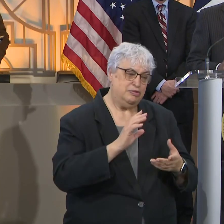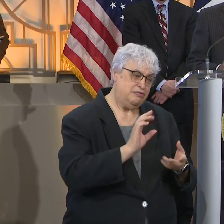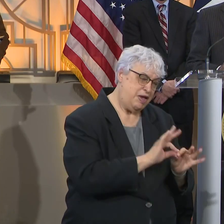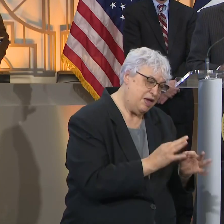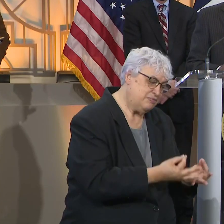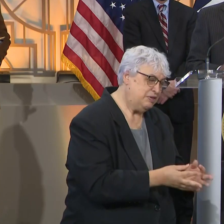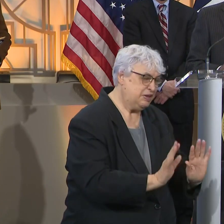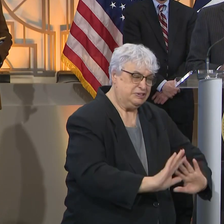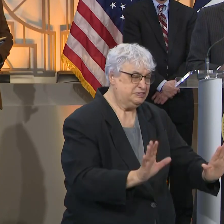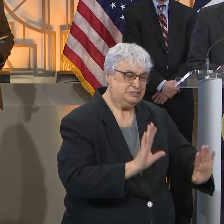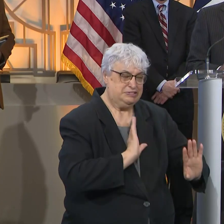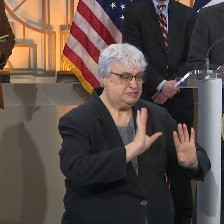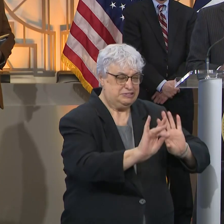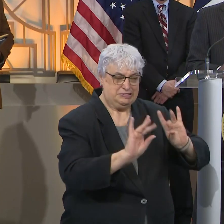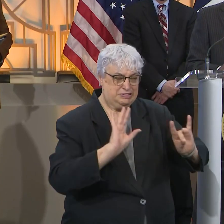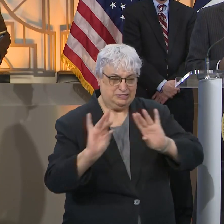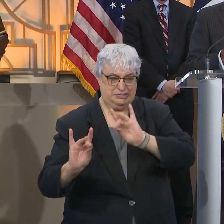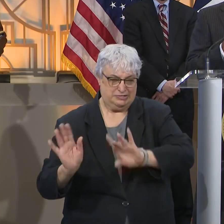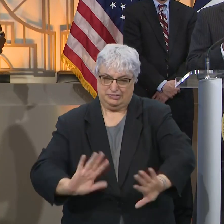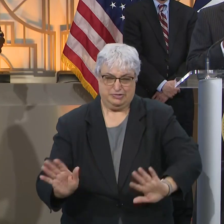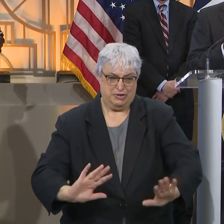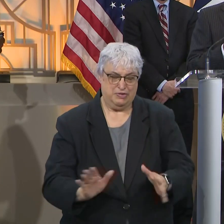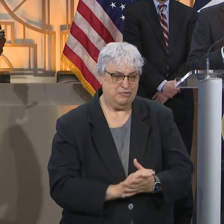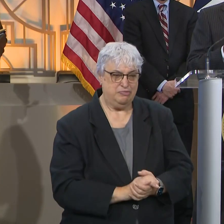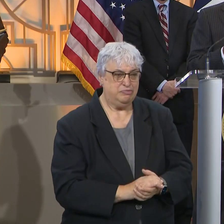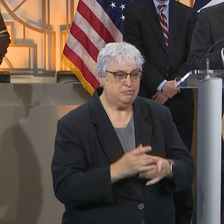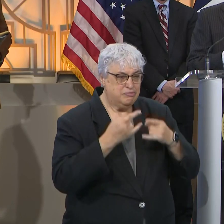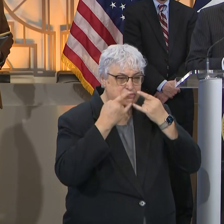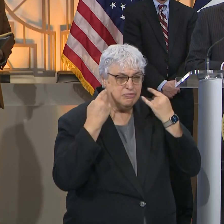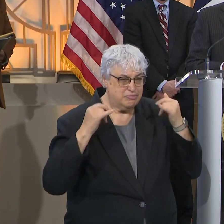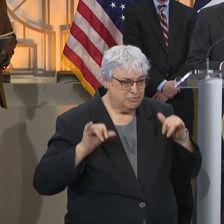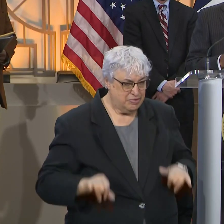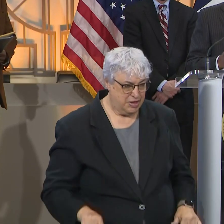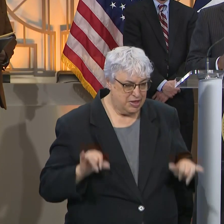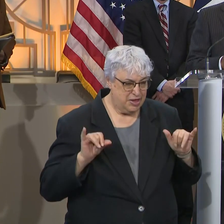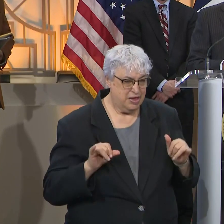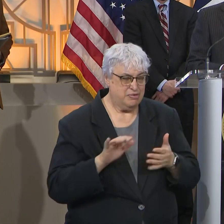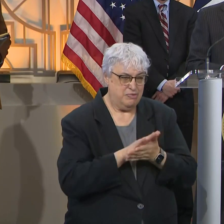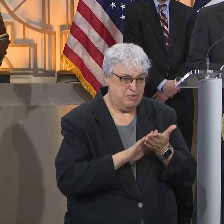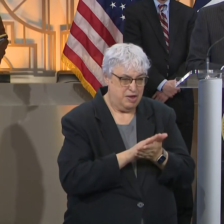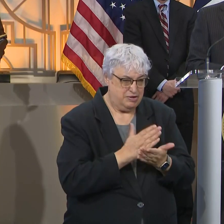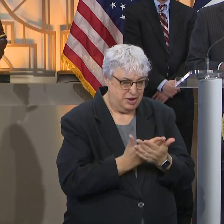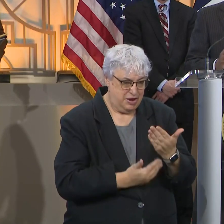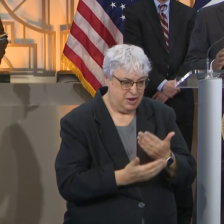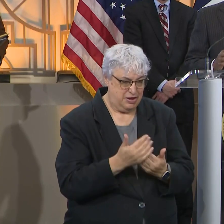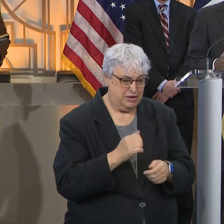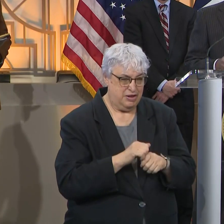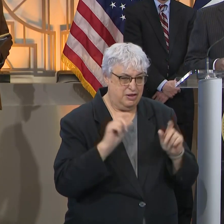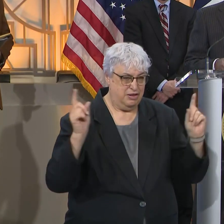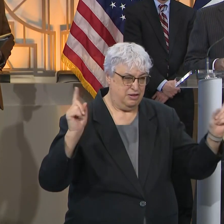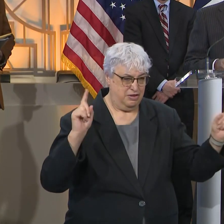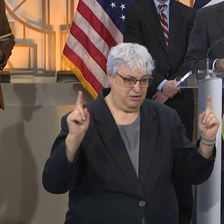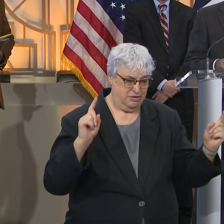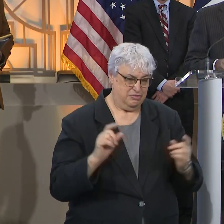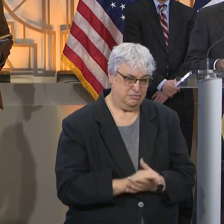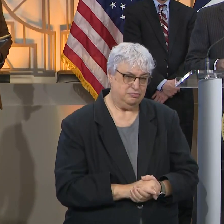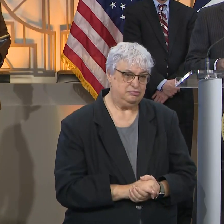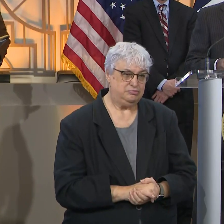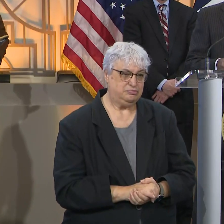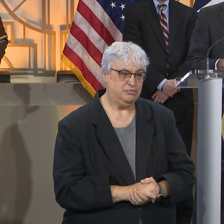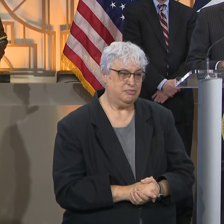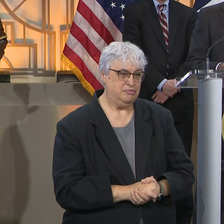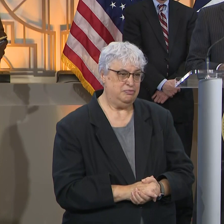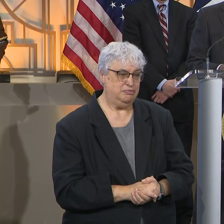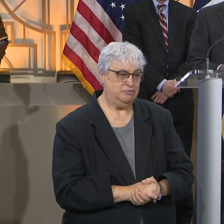Please get tested. And then keep these masks on and wash your hands and engage in the social distancing,